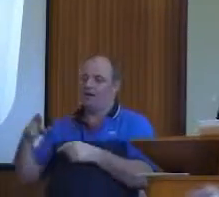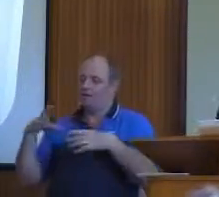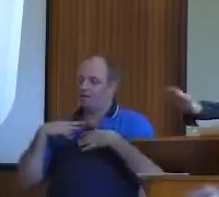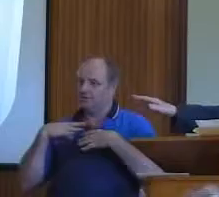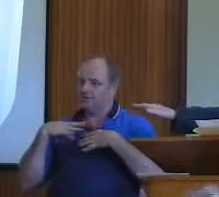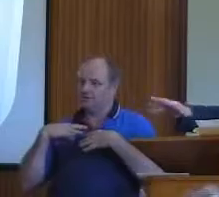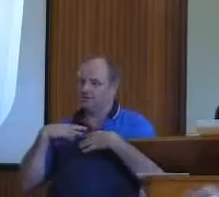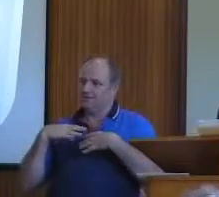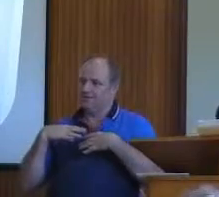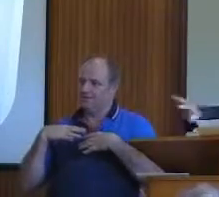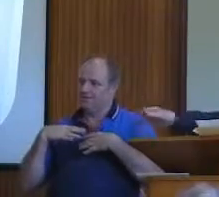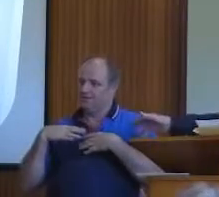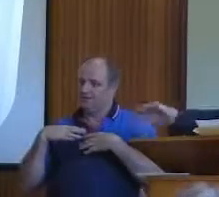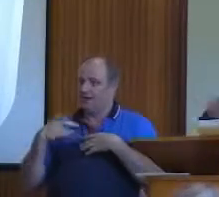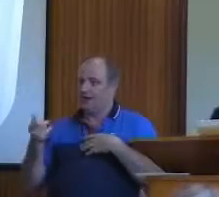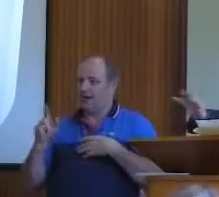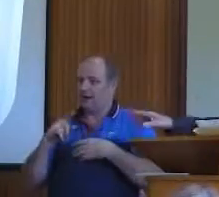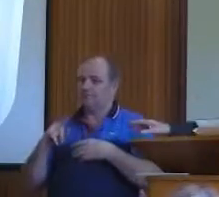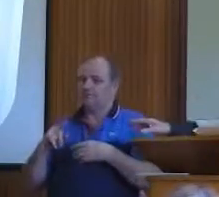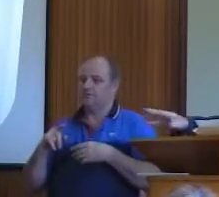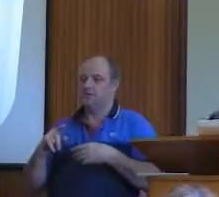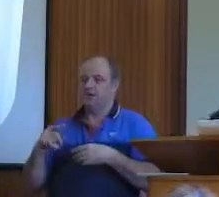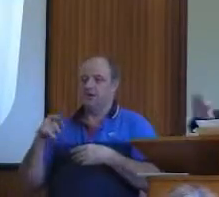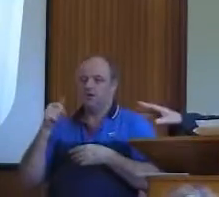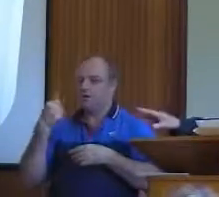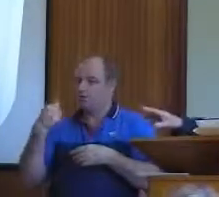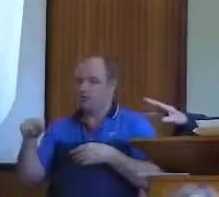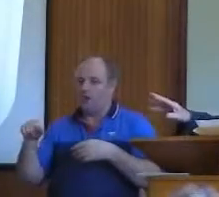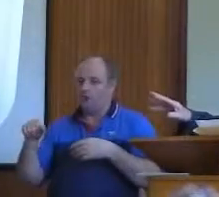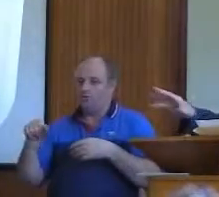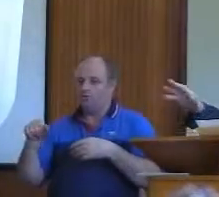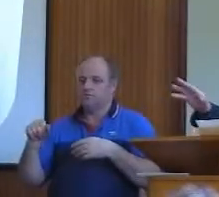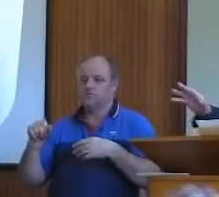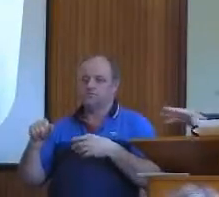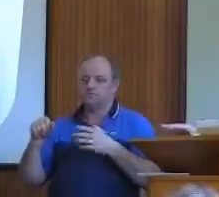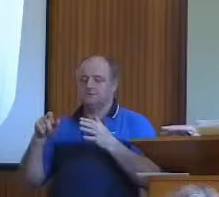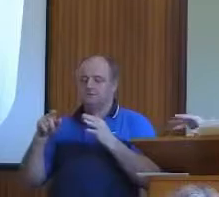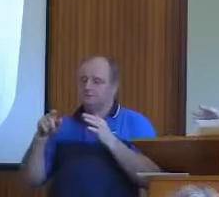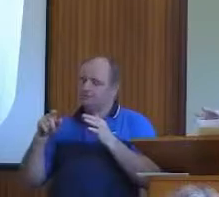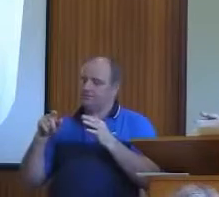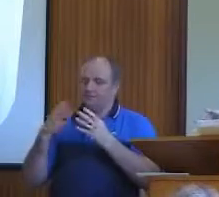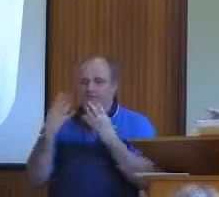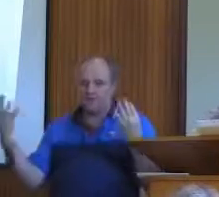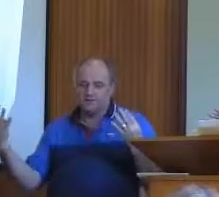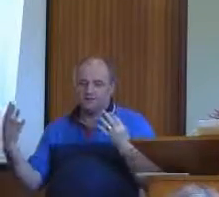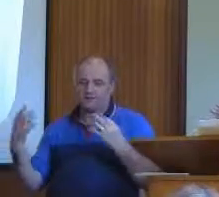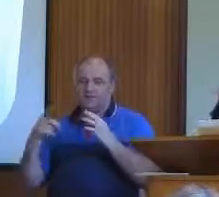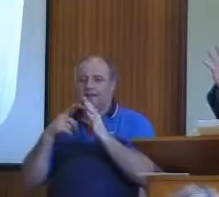freedom is inhibited, restricted by sin. And the Spirit of God and the Word of God suddenly